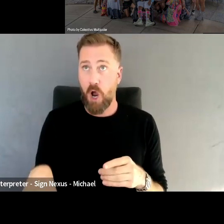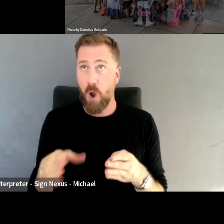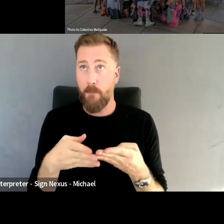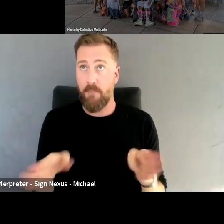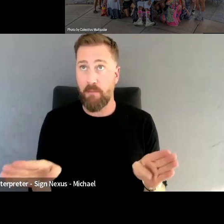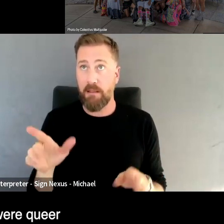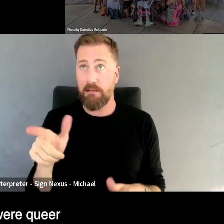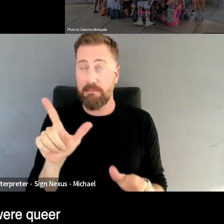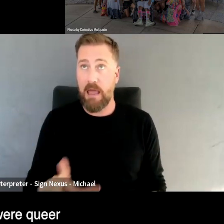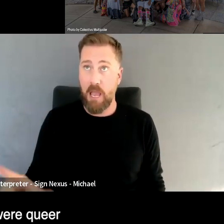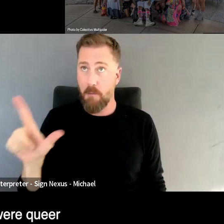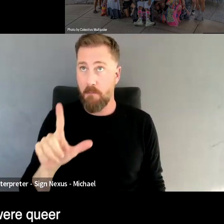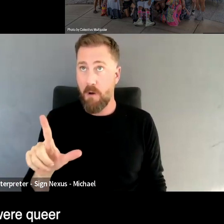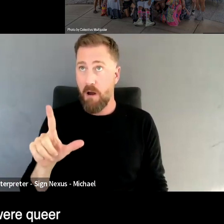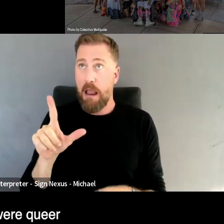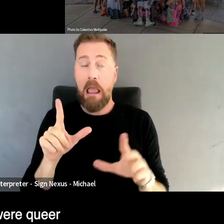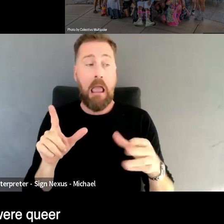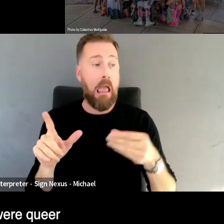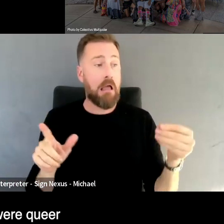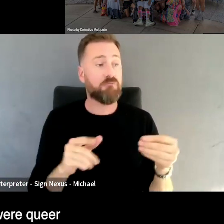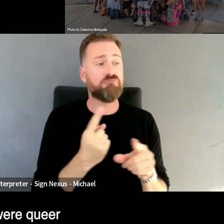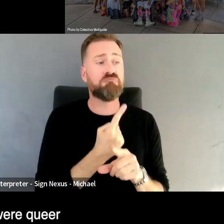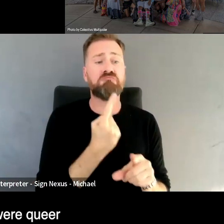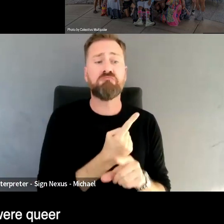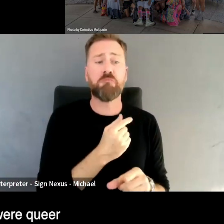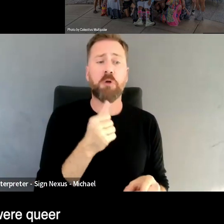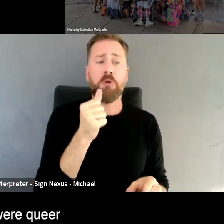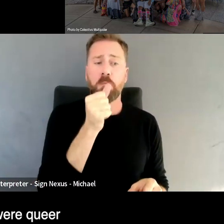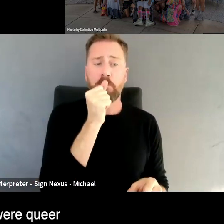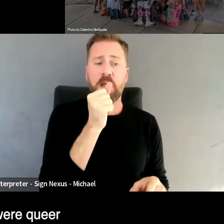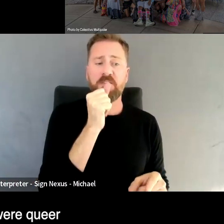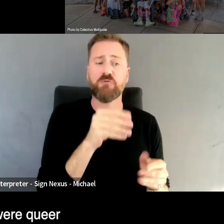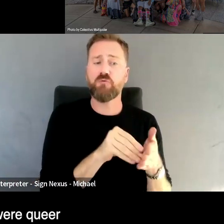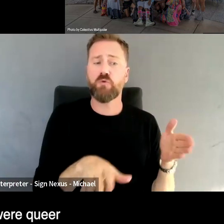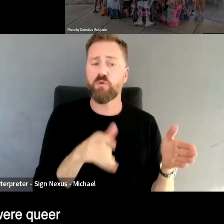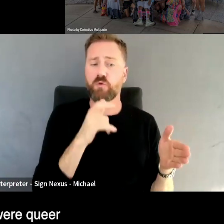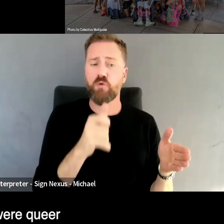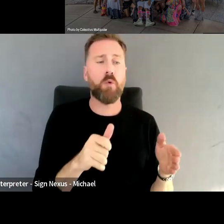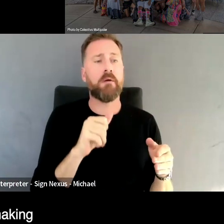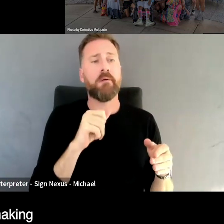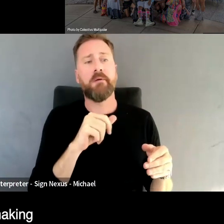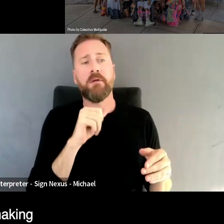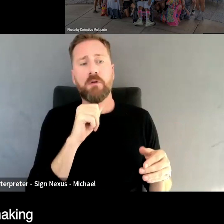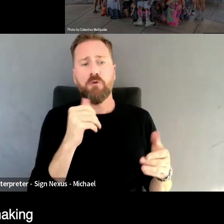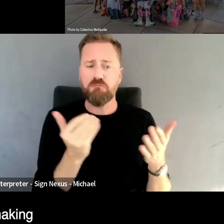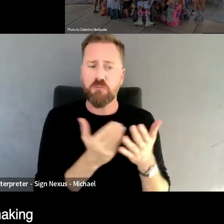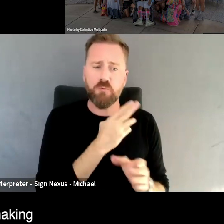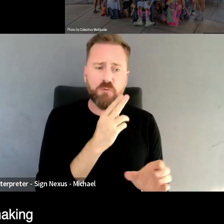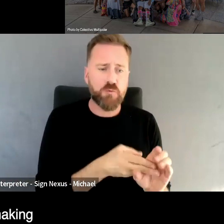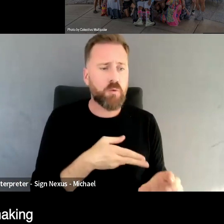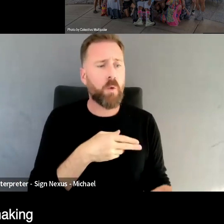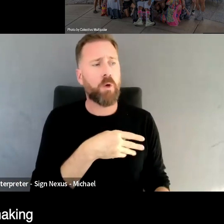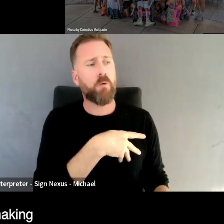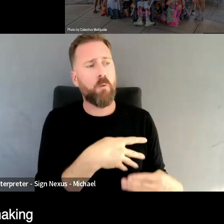private students who I just knew who were queer or non-binary or disabled. And we started